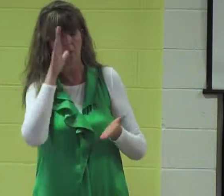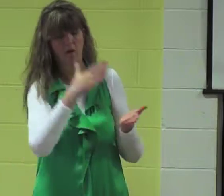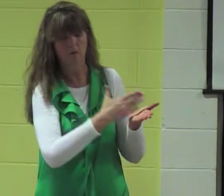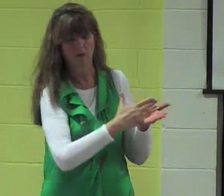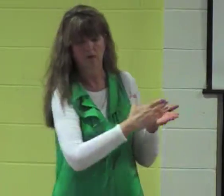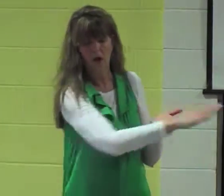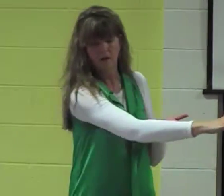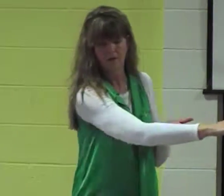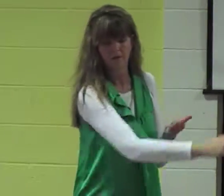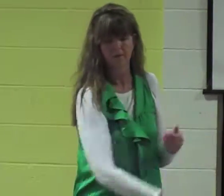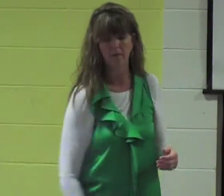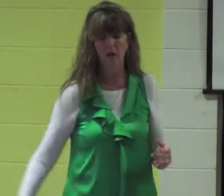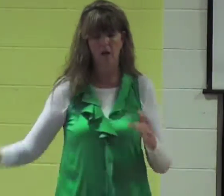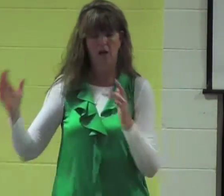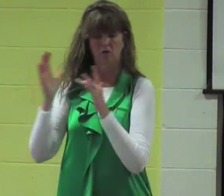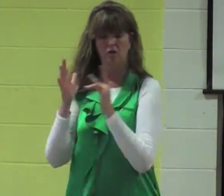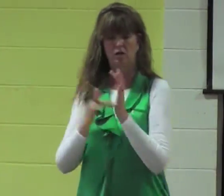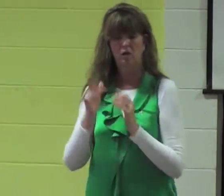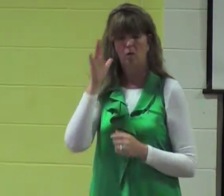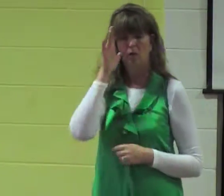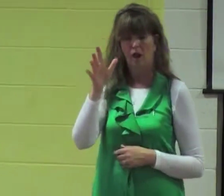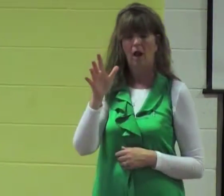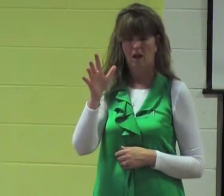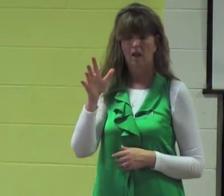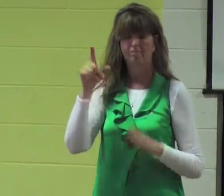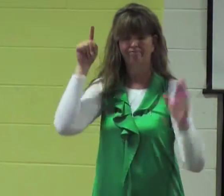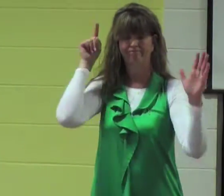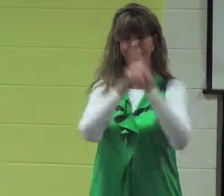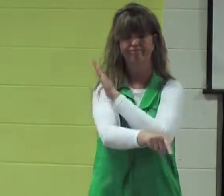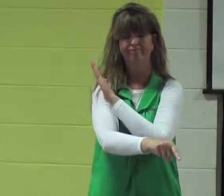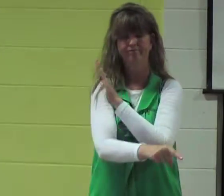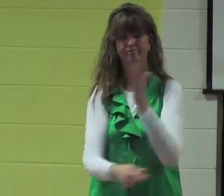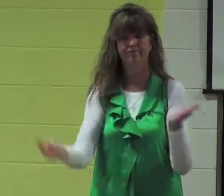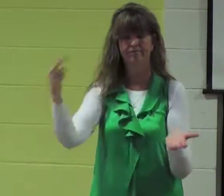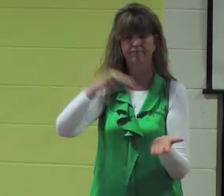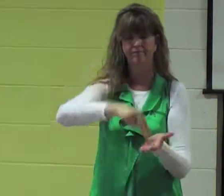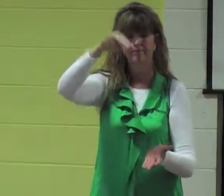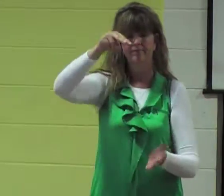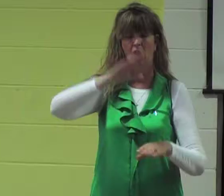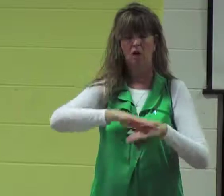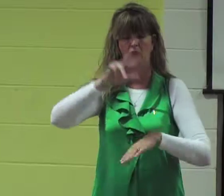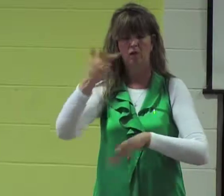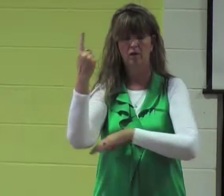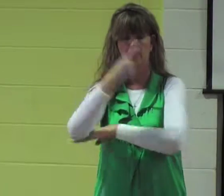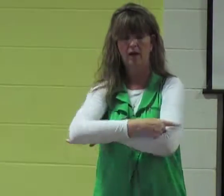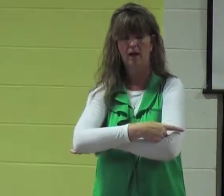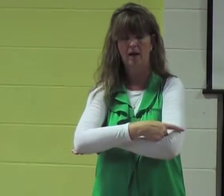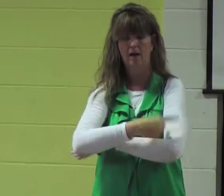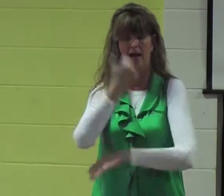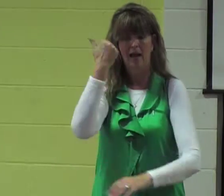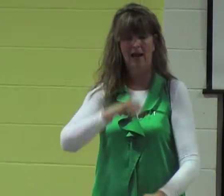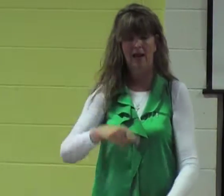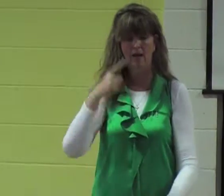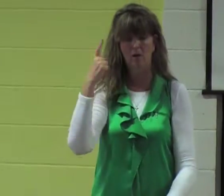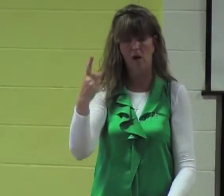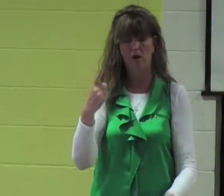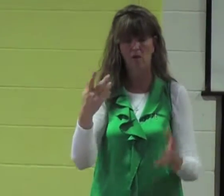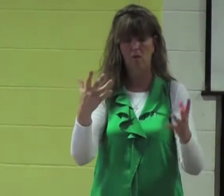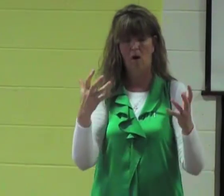and be rejected by the elders and chief priests and scribes and be killed and raised up